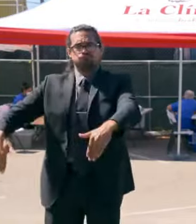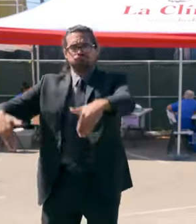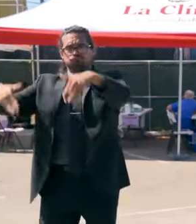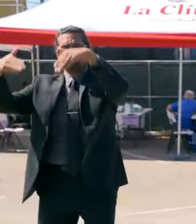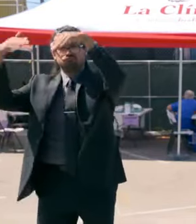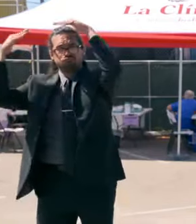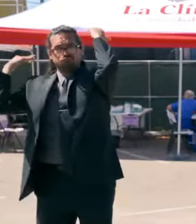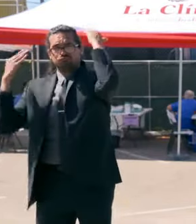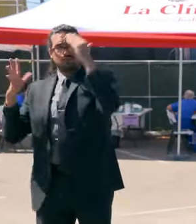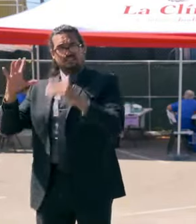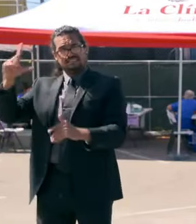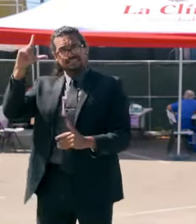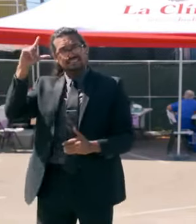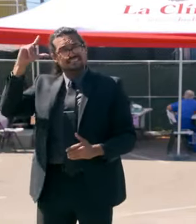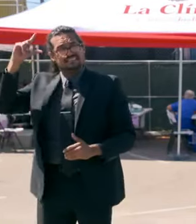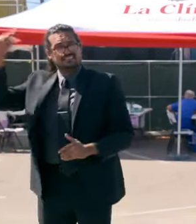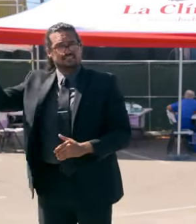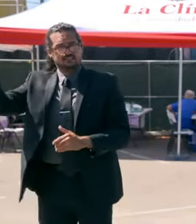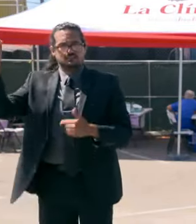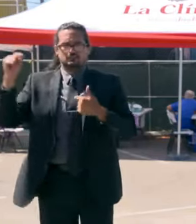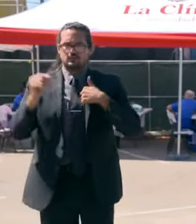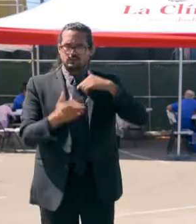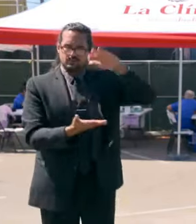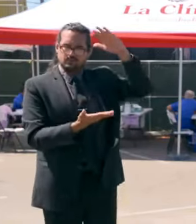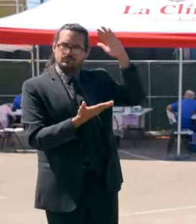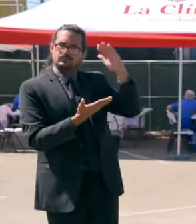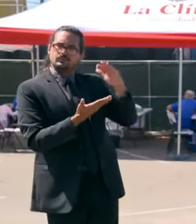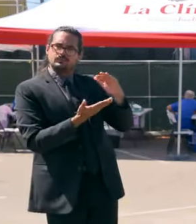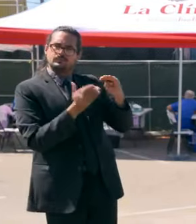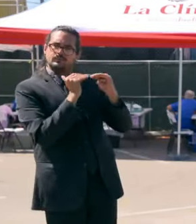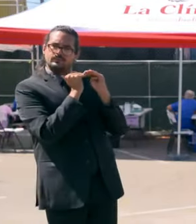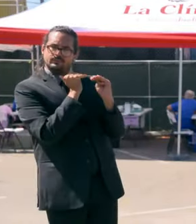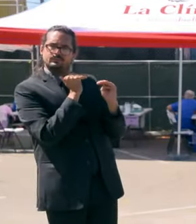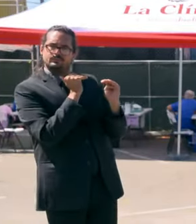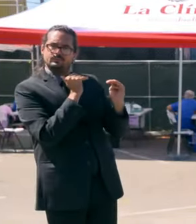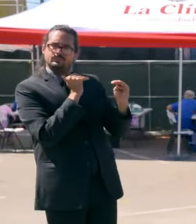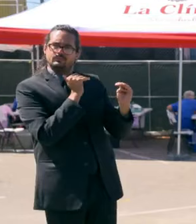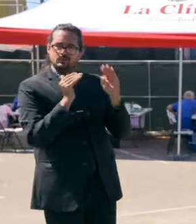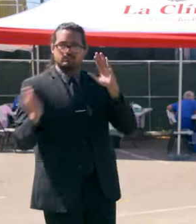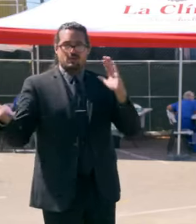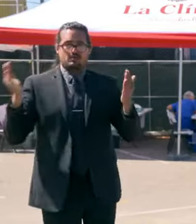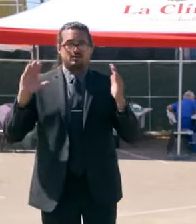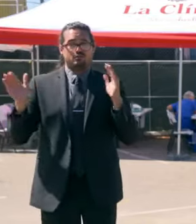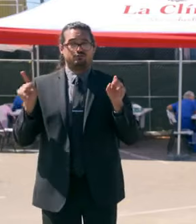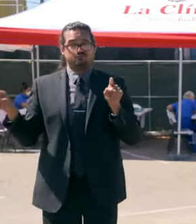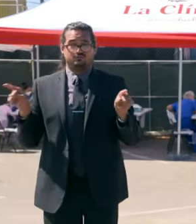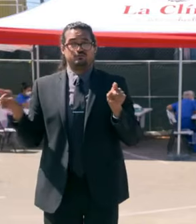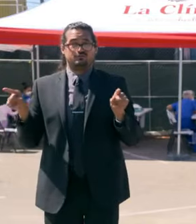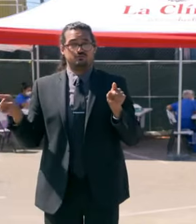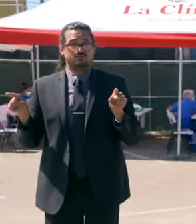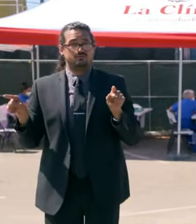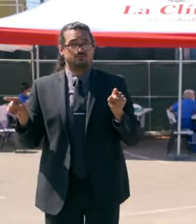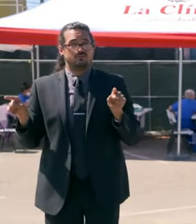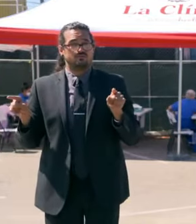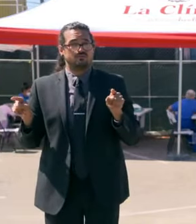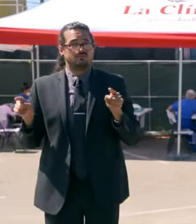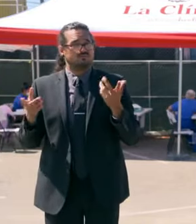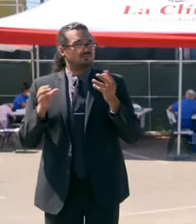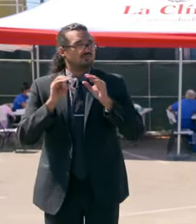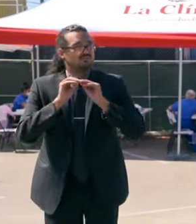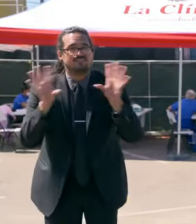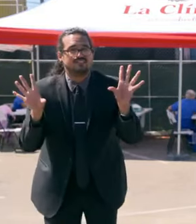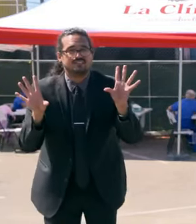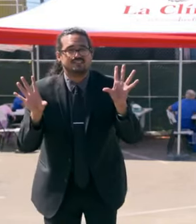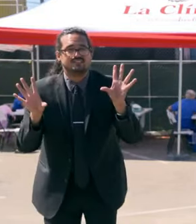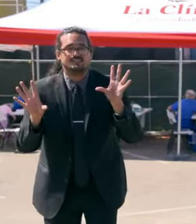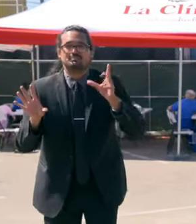Our hospitalizations are plateauing. There is no more consequential decision to the health and safety of the people of the state of California